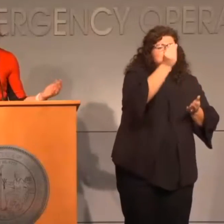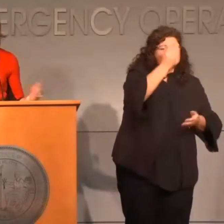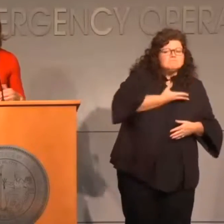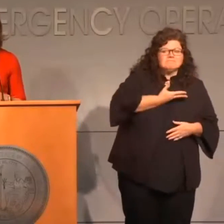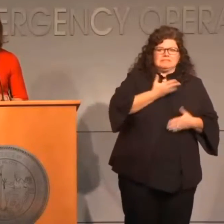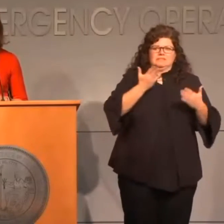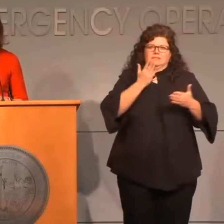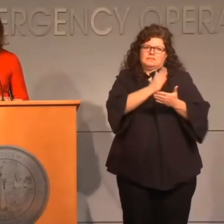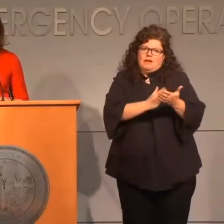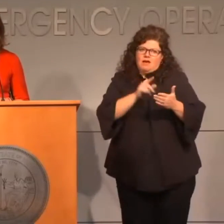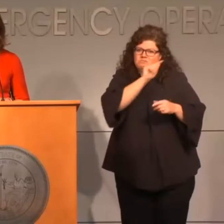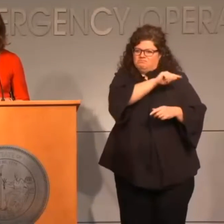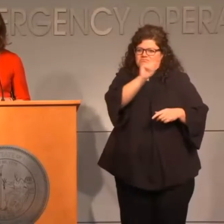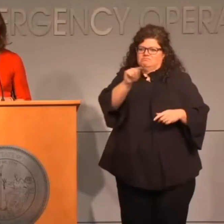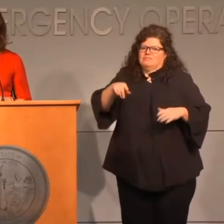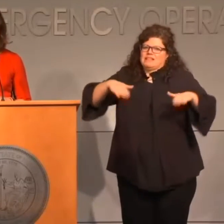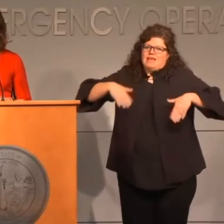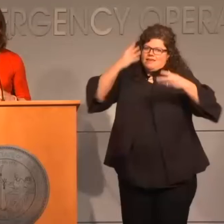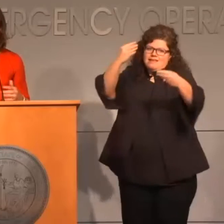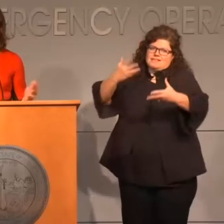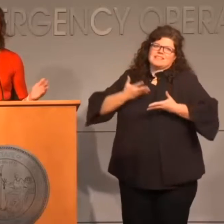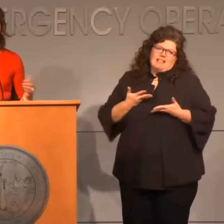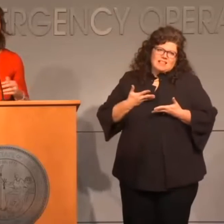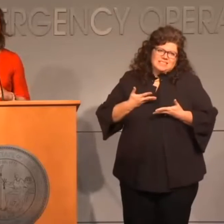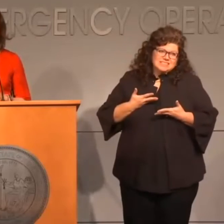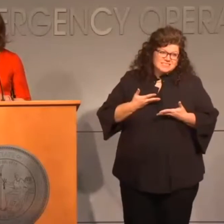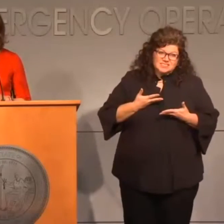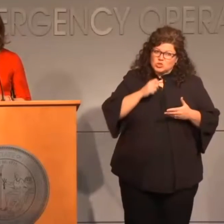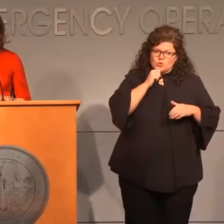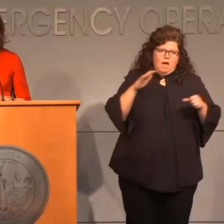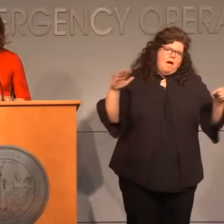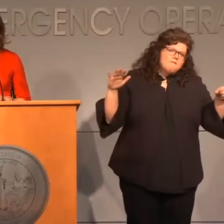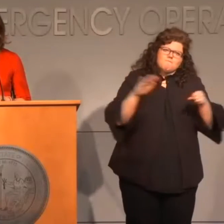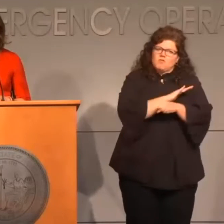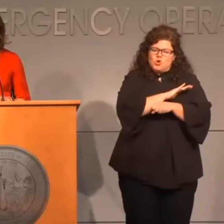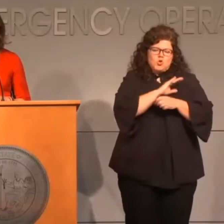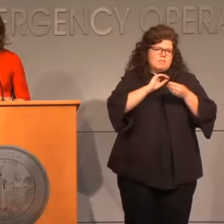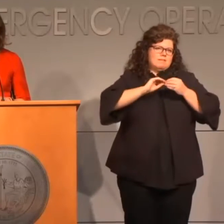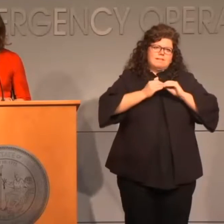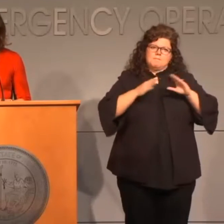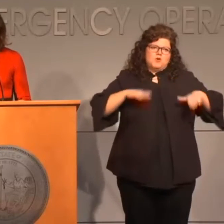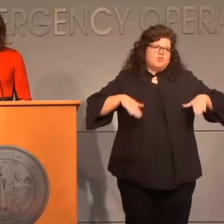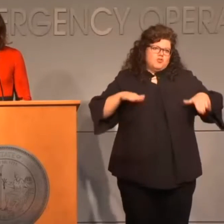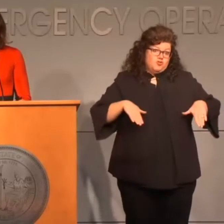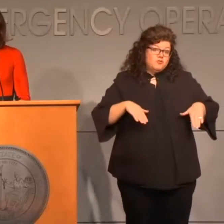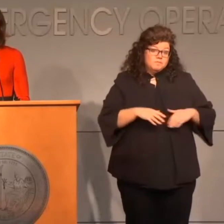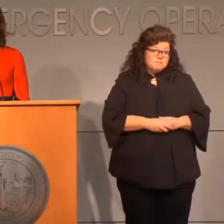done because there's a variety of settings that we're getting, and we're not getting all of those numbers at this time.